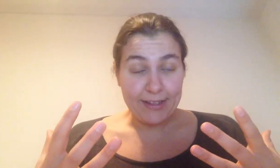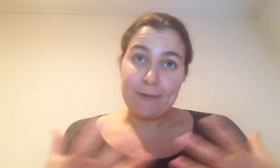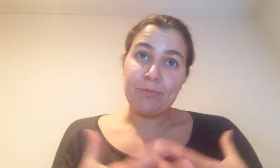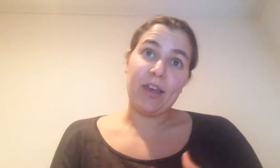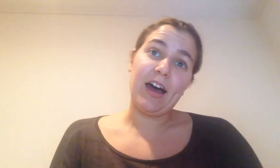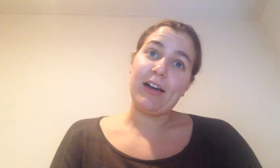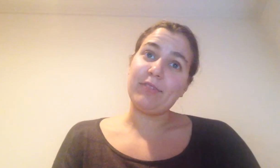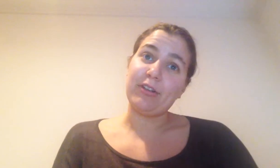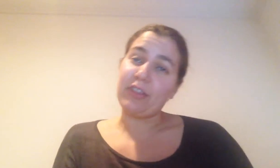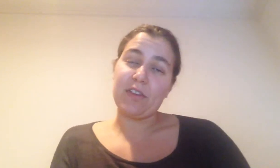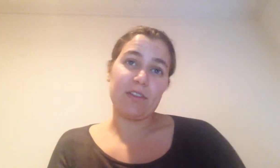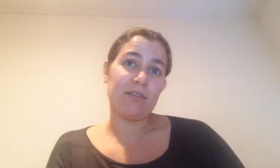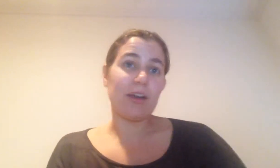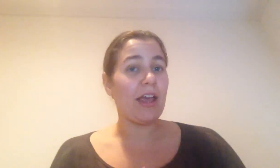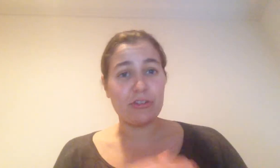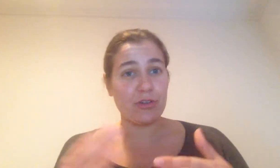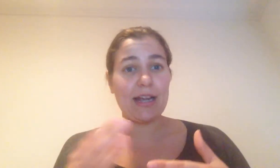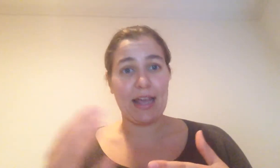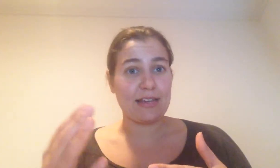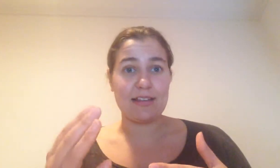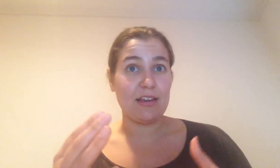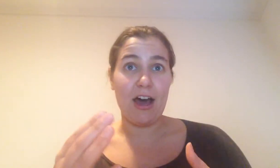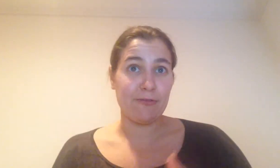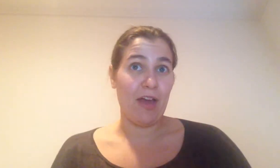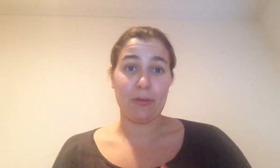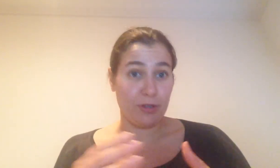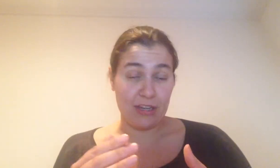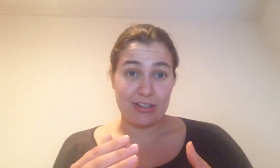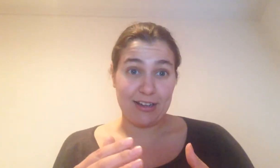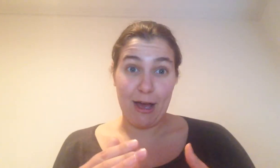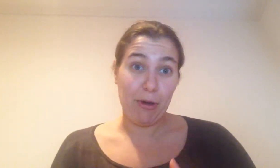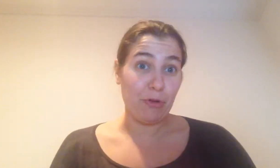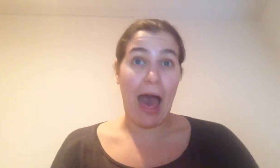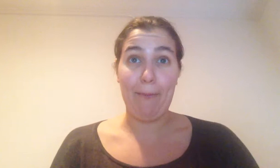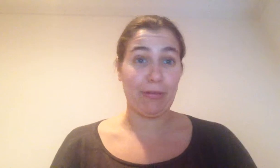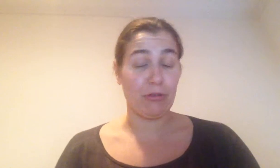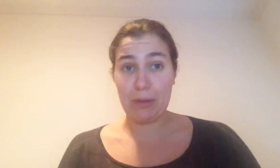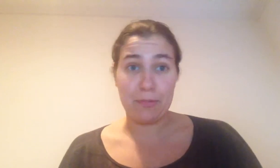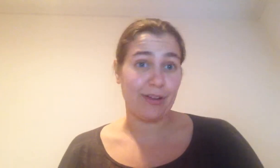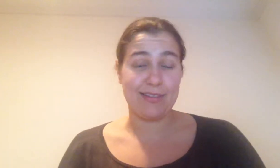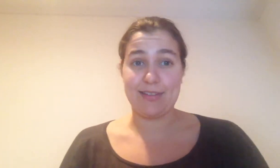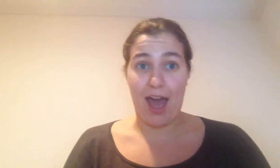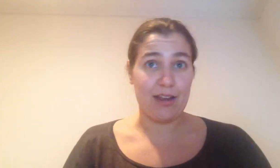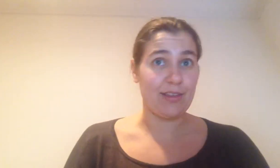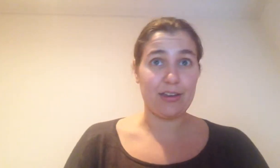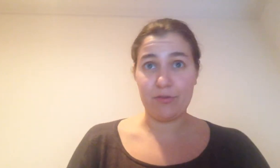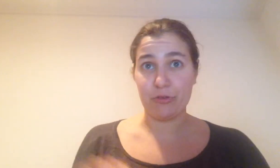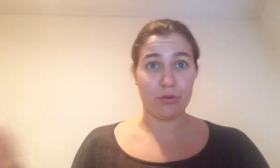this history and legacy of exploitation, of what happens to people and societies and individuals,